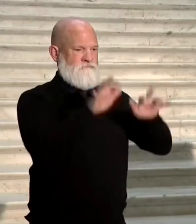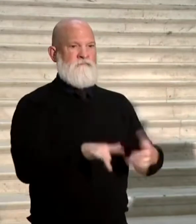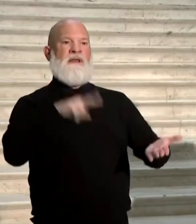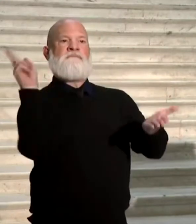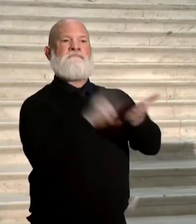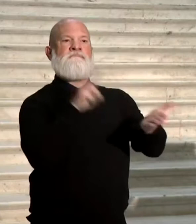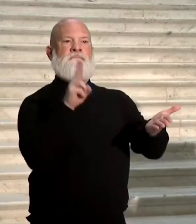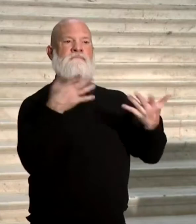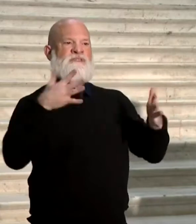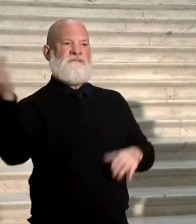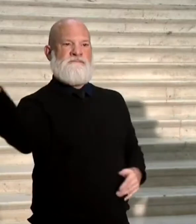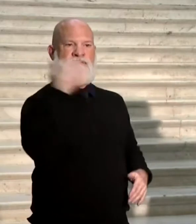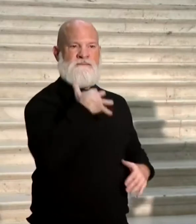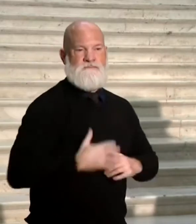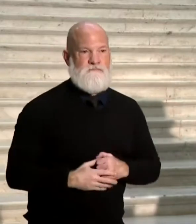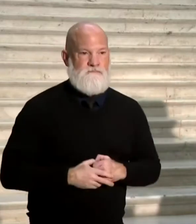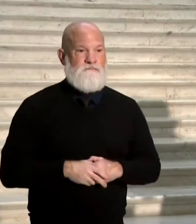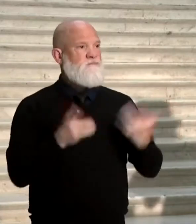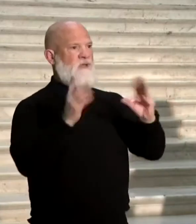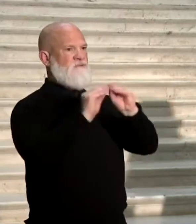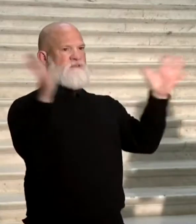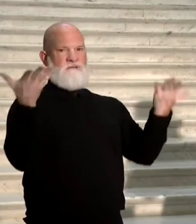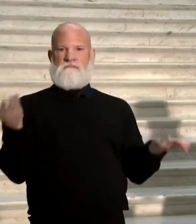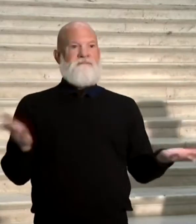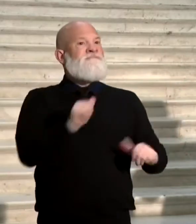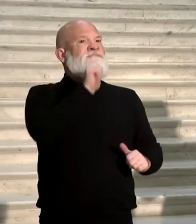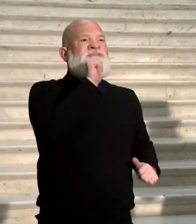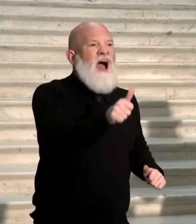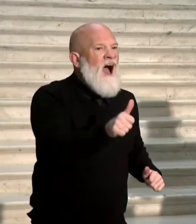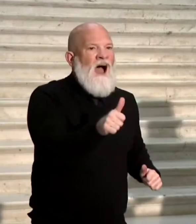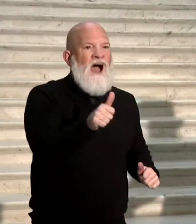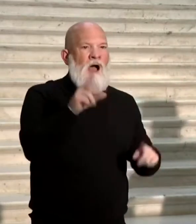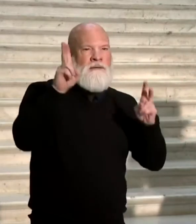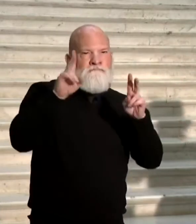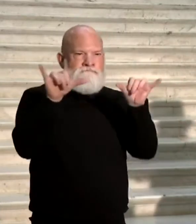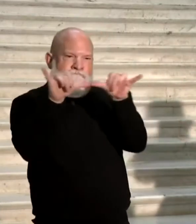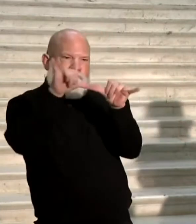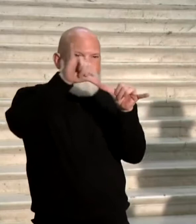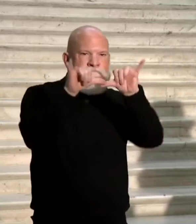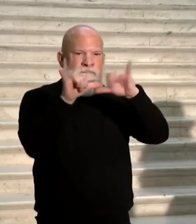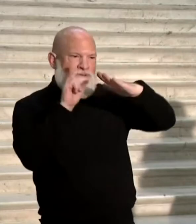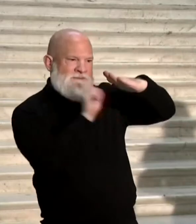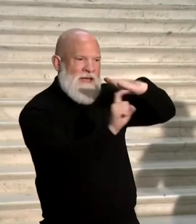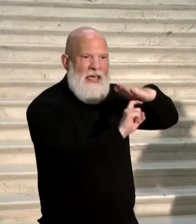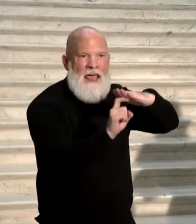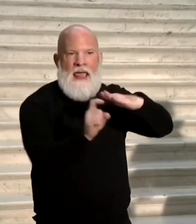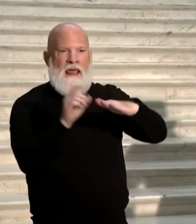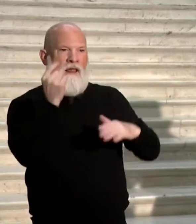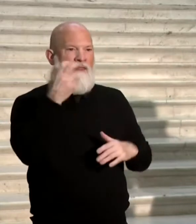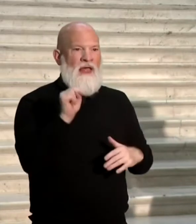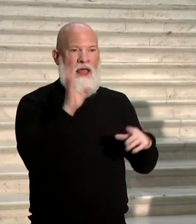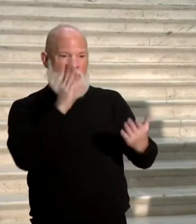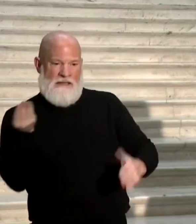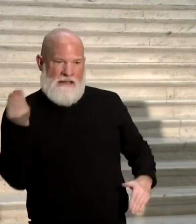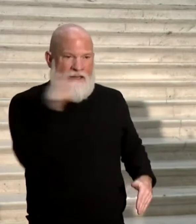11 piece of paper or 11 by 14 or whatever they can print it on. So it's not sized properly to go through a scanner. So when that comes back to the county, they will duplicate